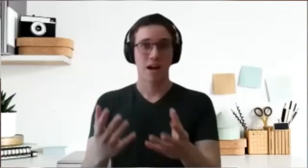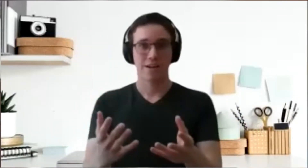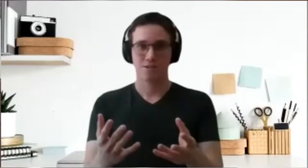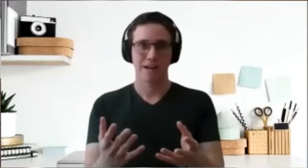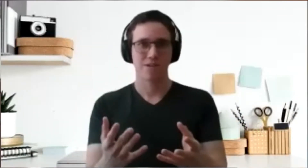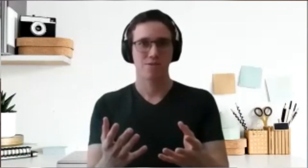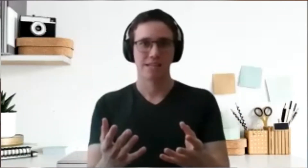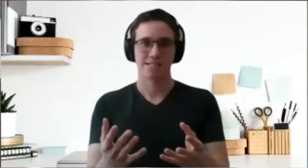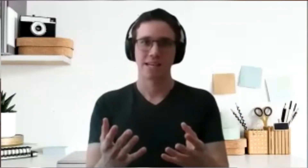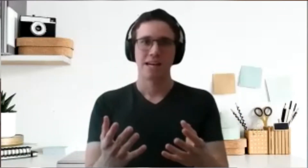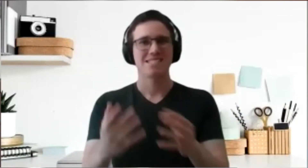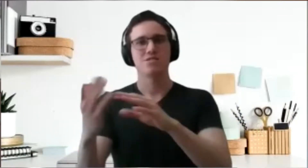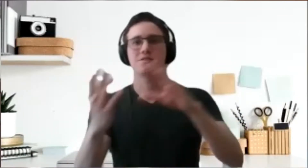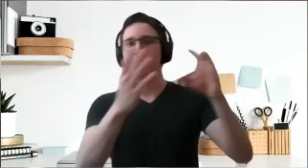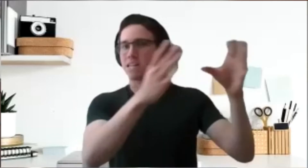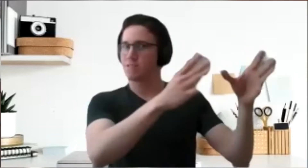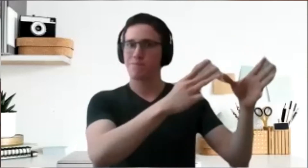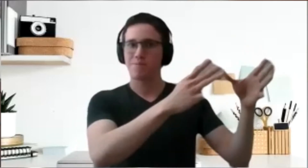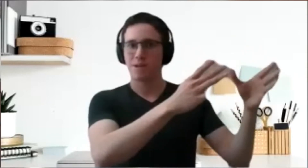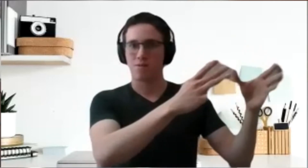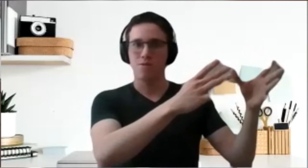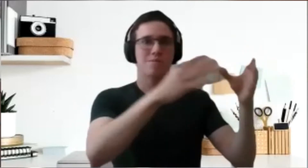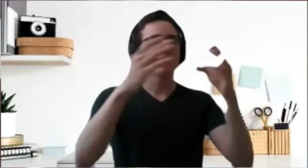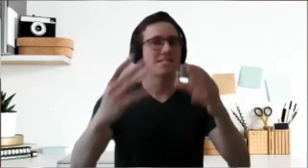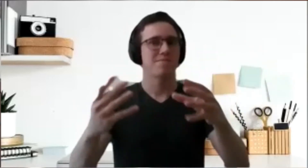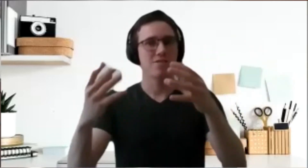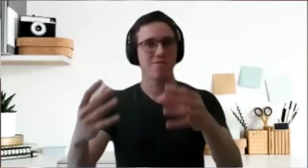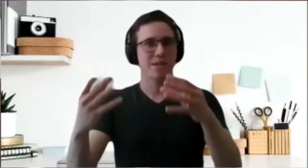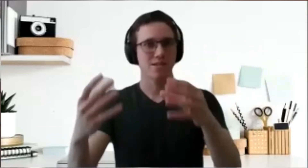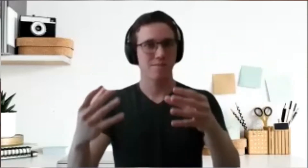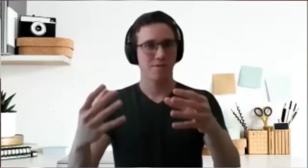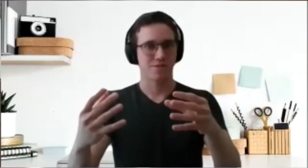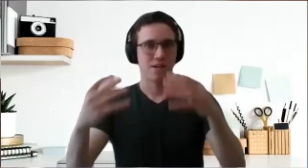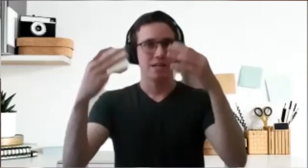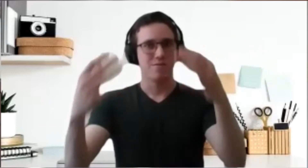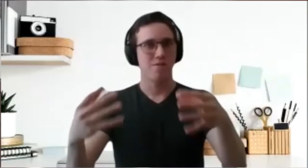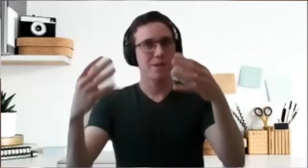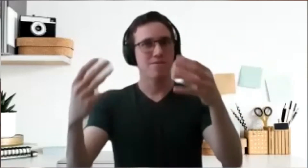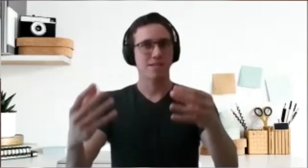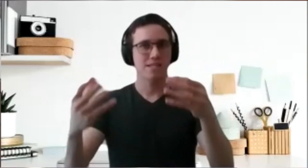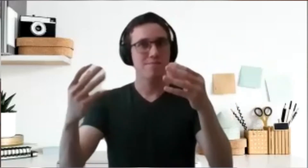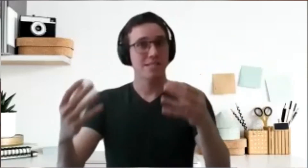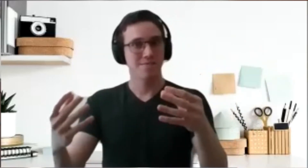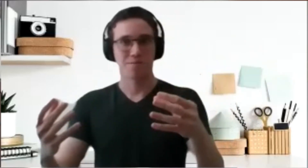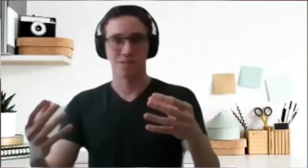area contest. This is not part of the VP of PR role but this is part of being a club officer the well-being of the club and its members.